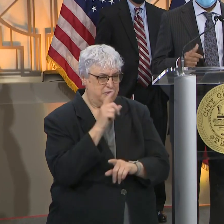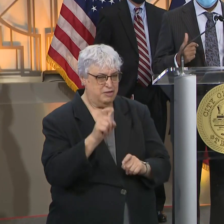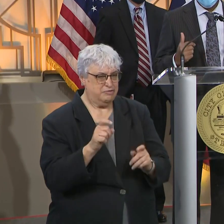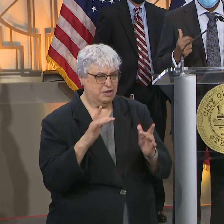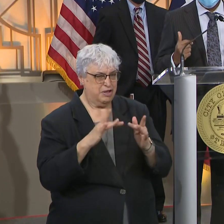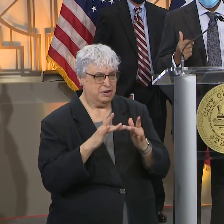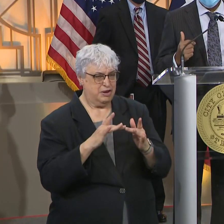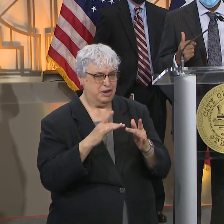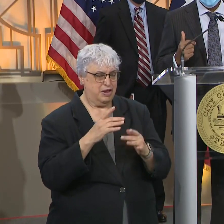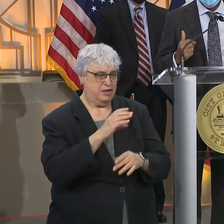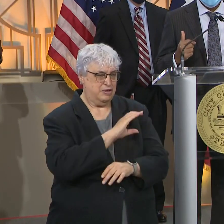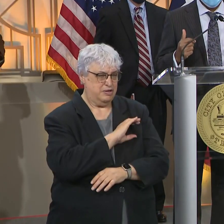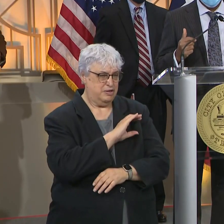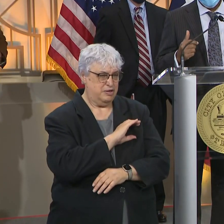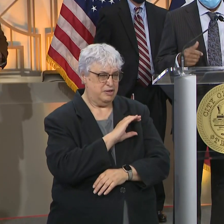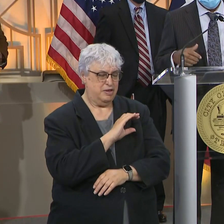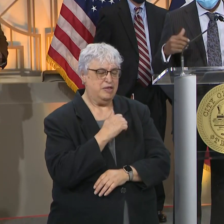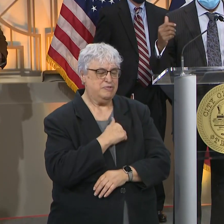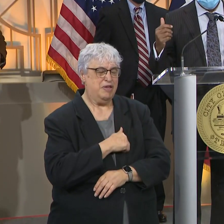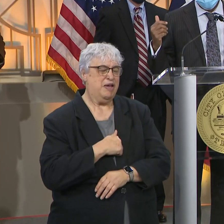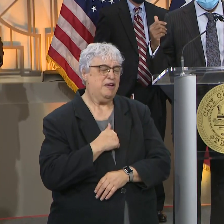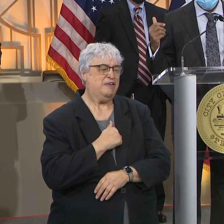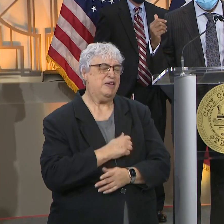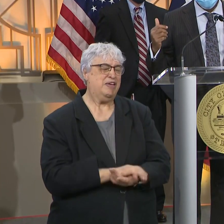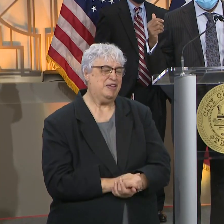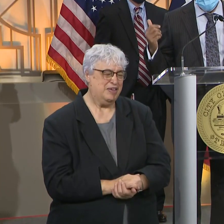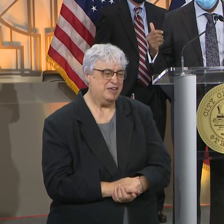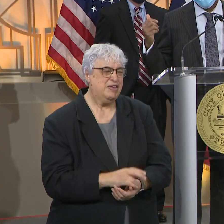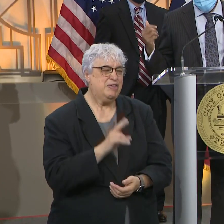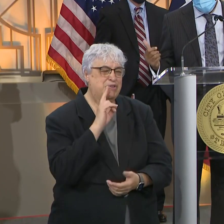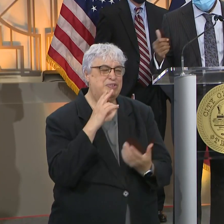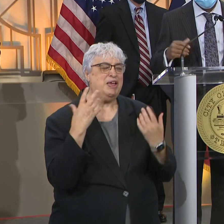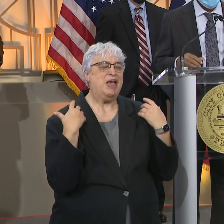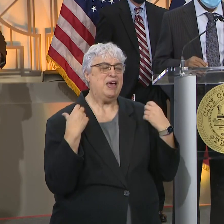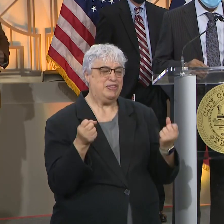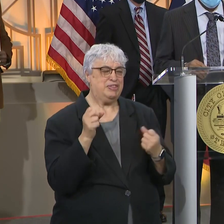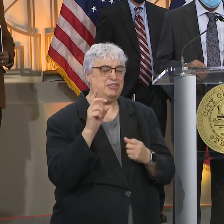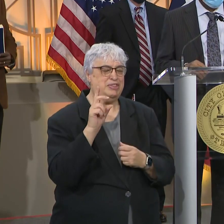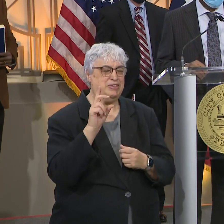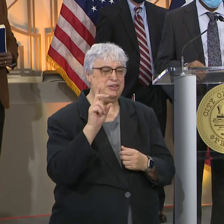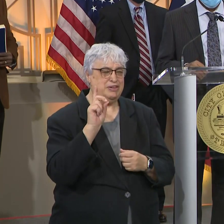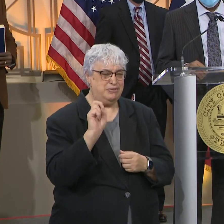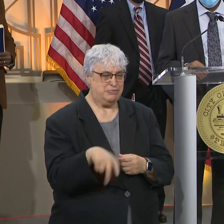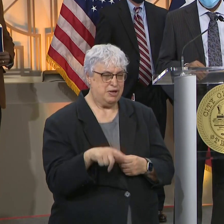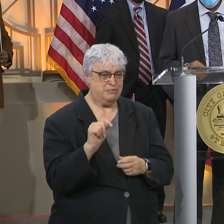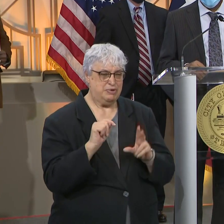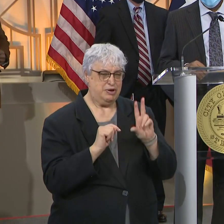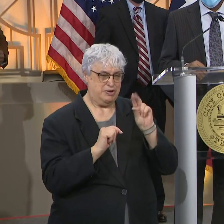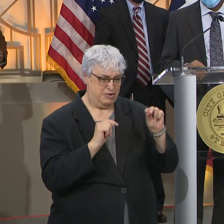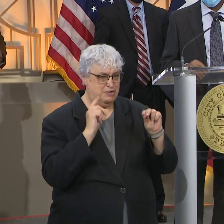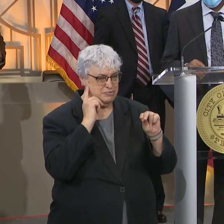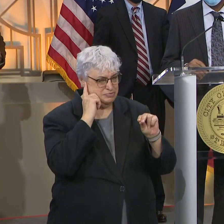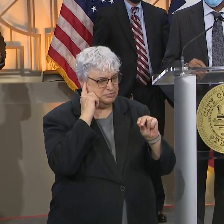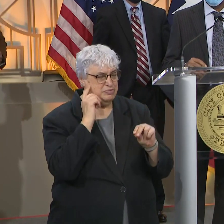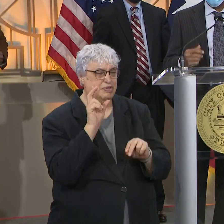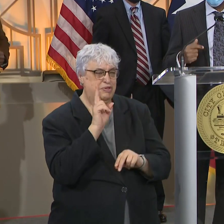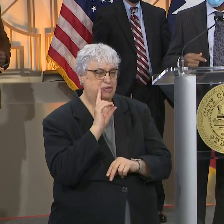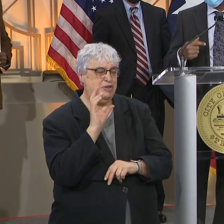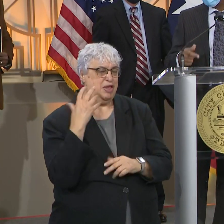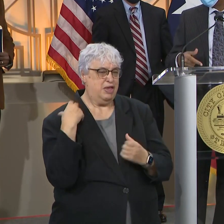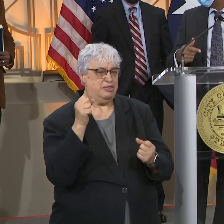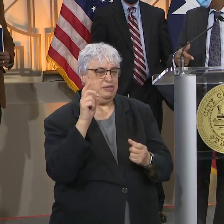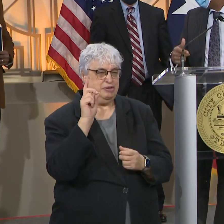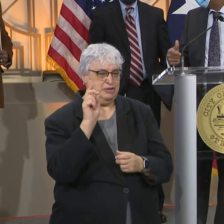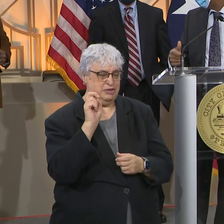have to contact HPD? The Houston Health Department. And the answer is no, the Houston Health Department